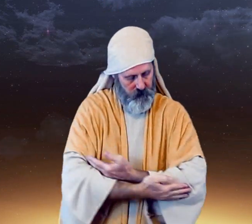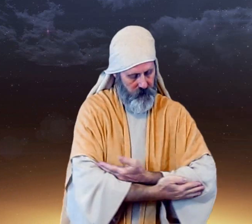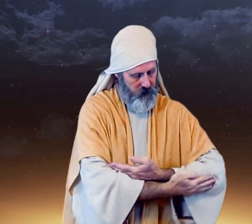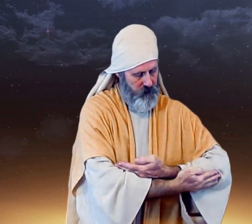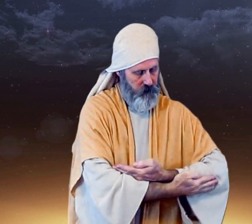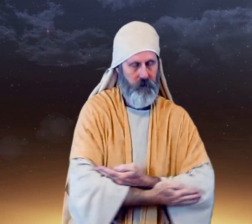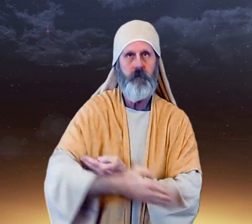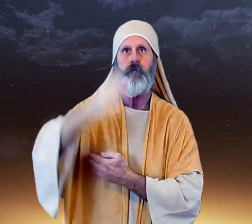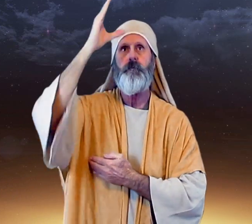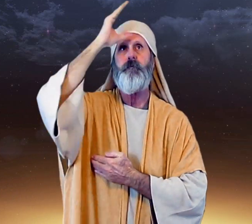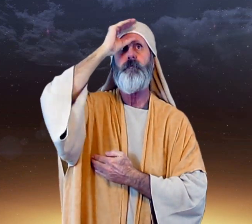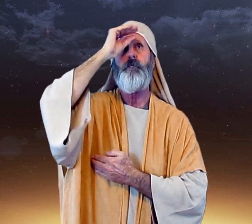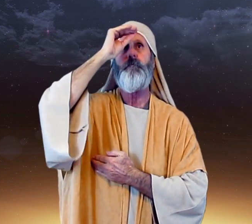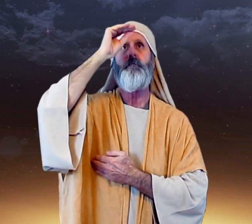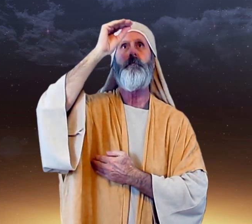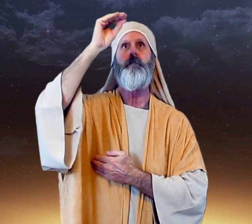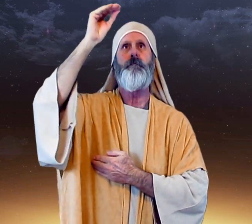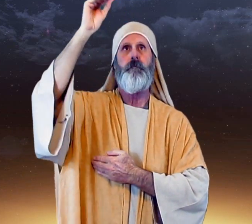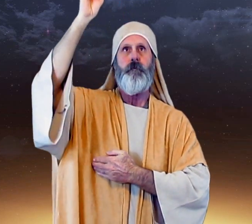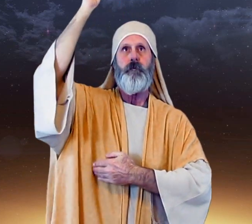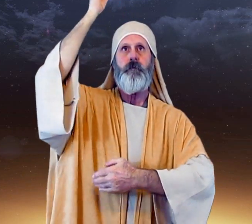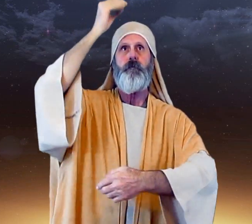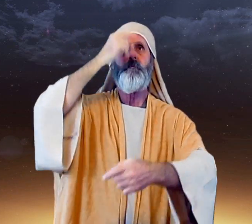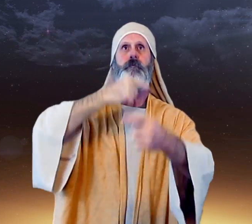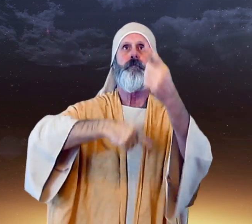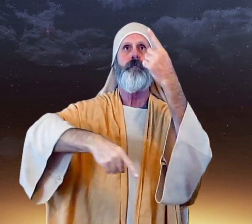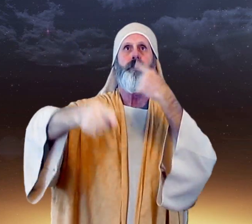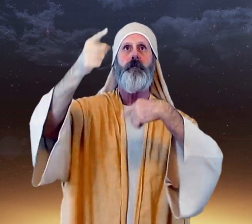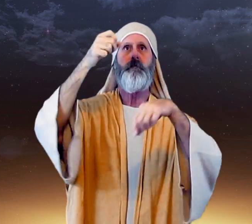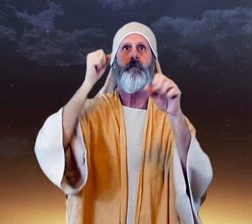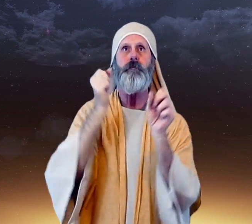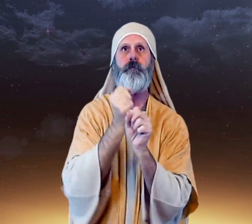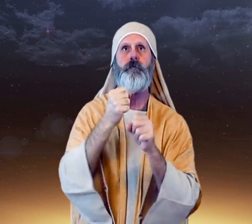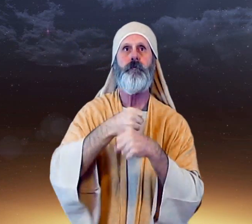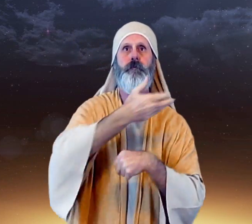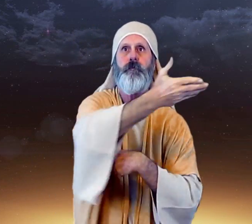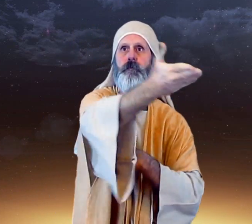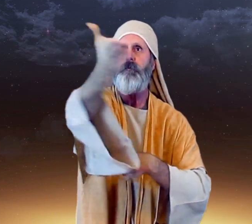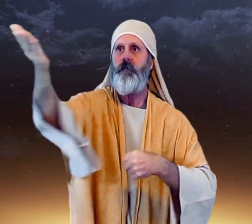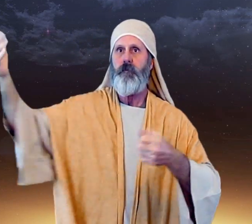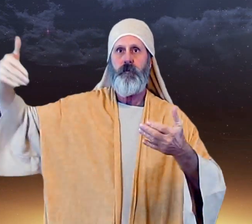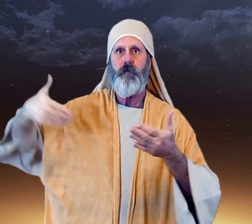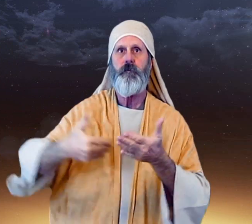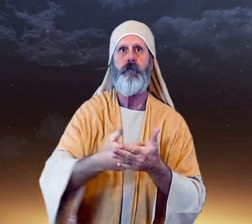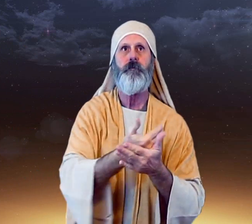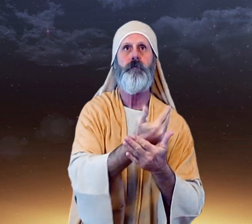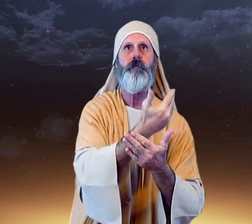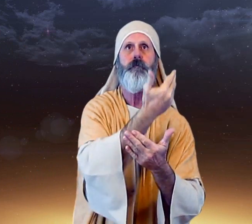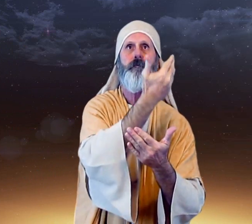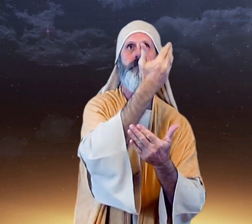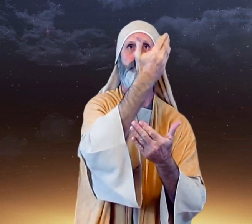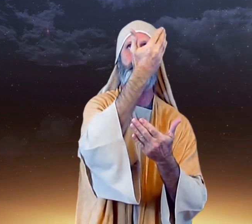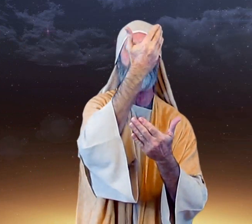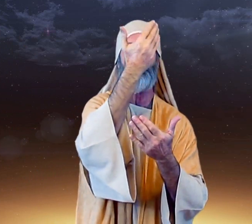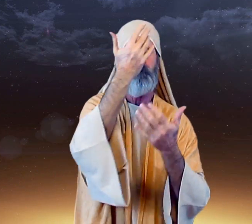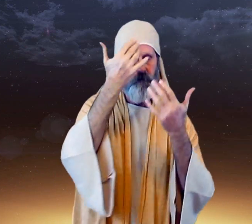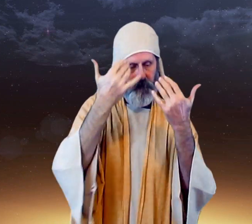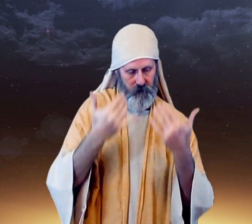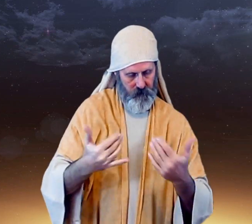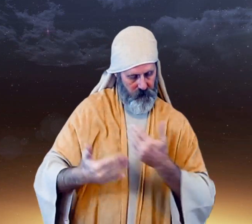baby boy has come to make you new? This